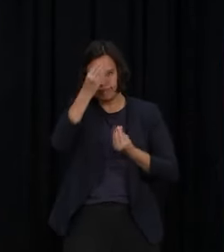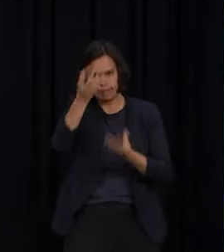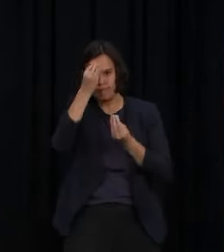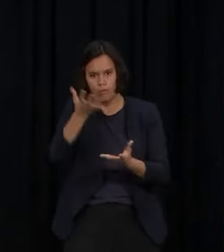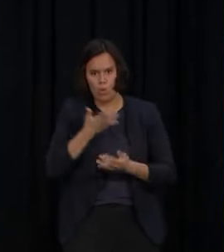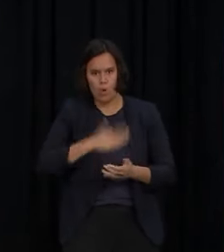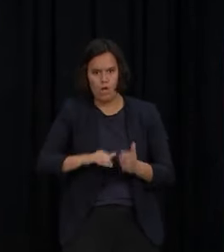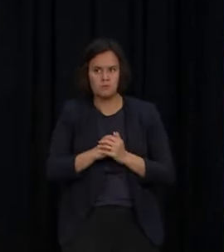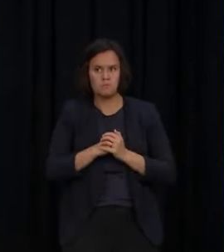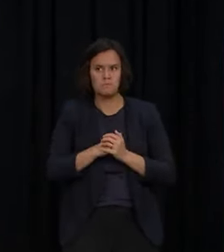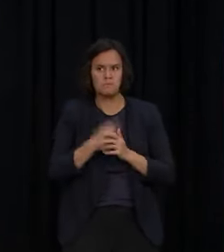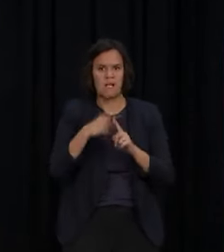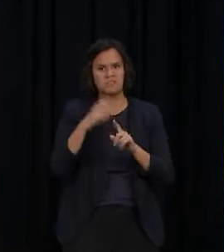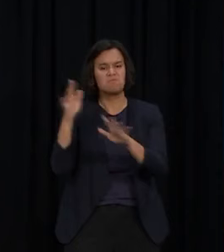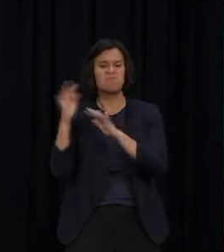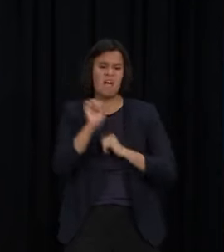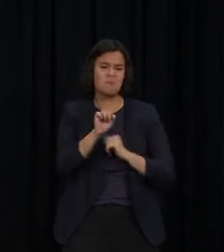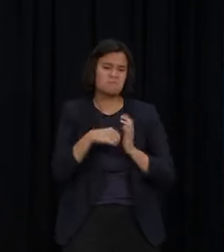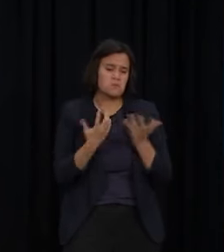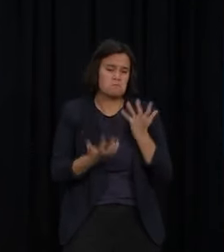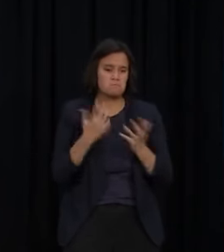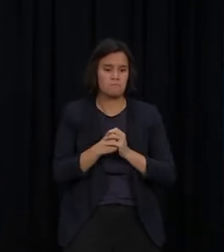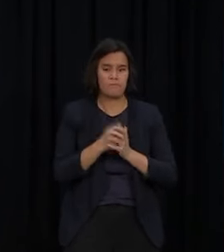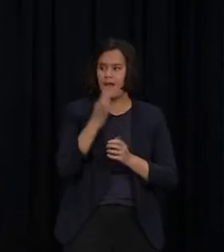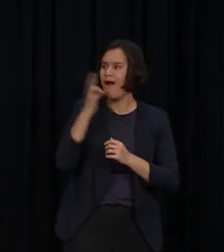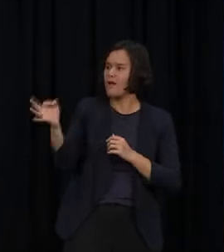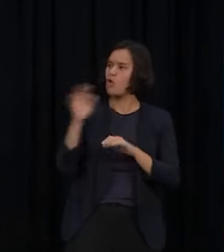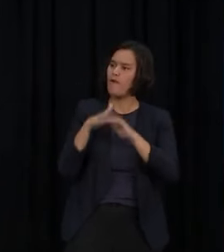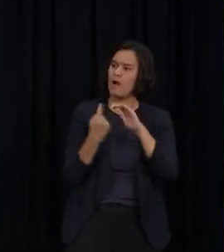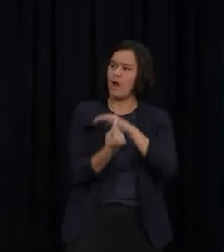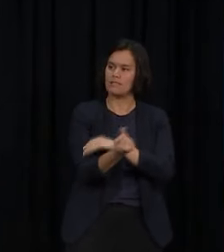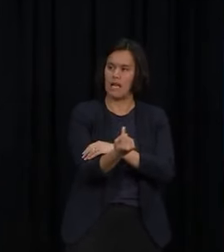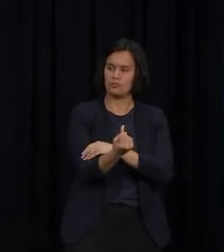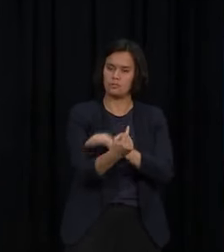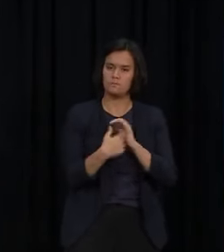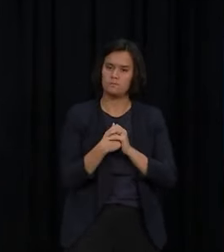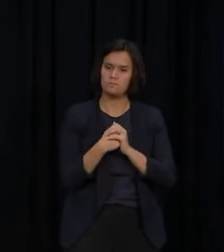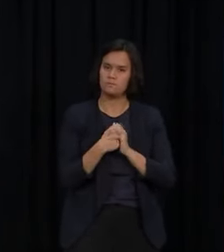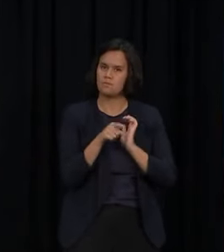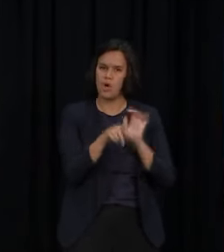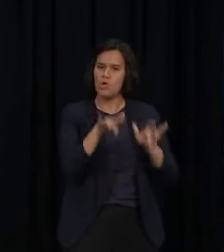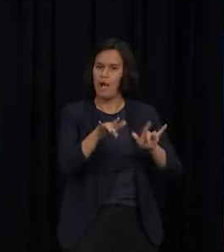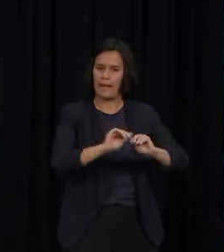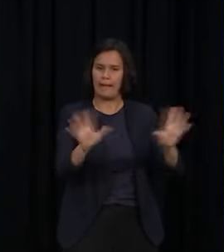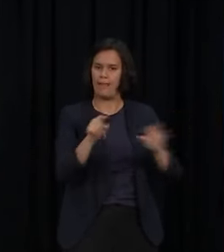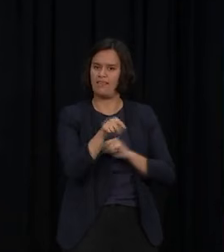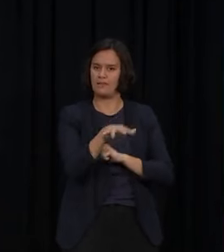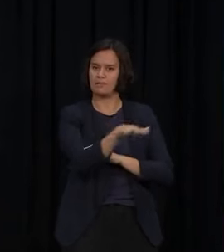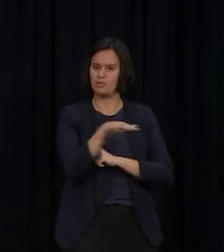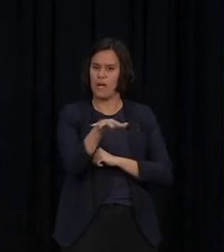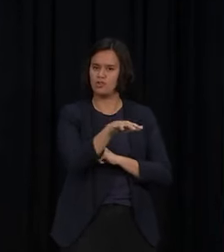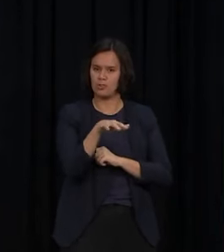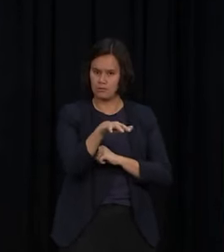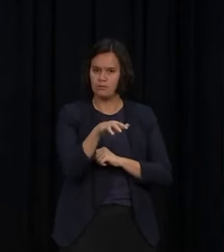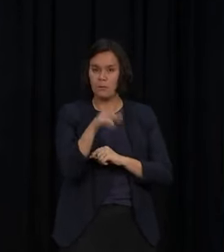necessary. Can I also ask one on self-isolation because it feels like that's the piece of the puzzle we haven't given any clarity yet about when that will happen,